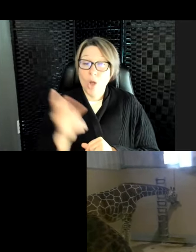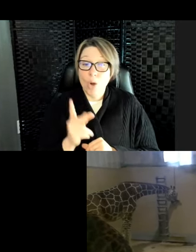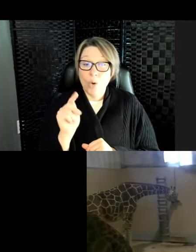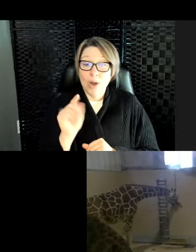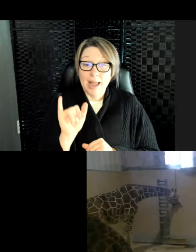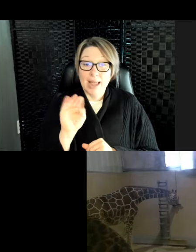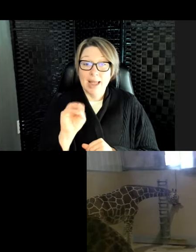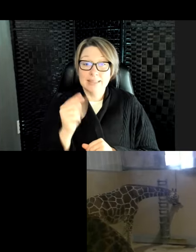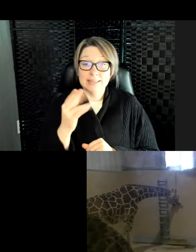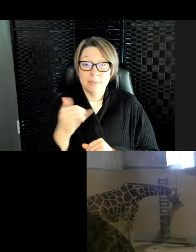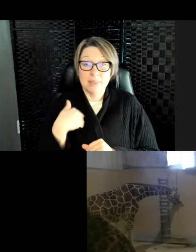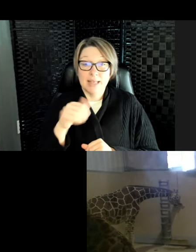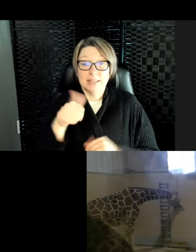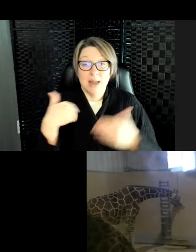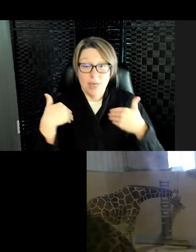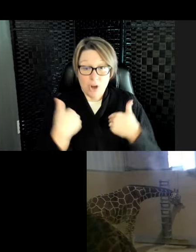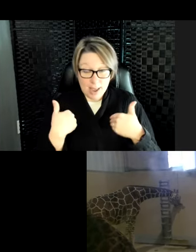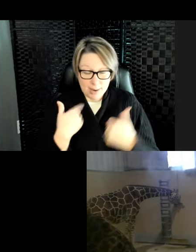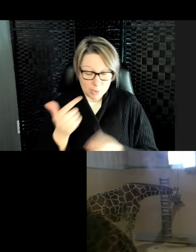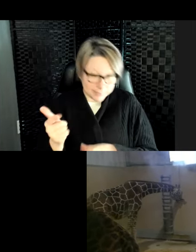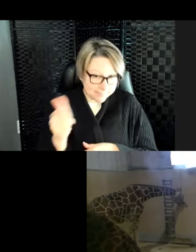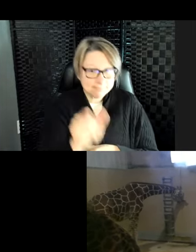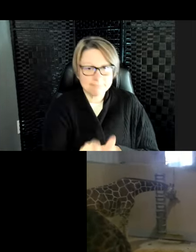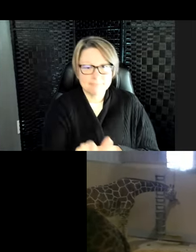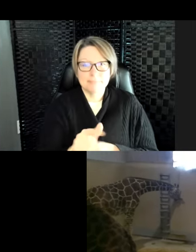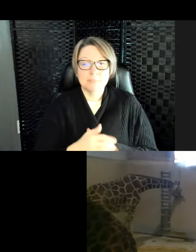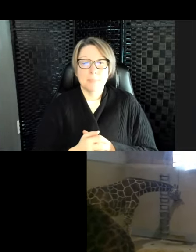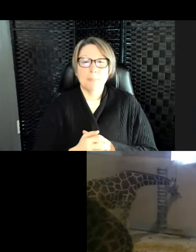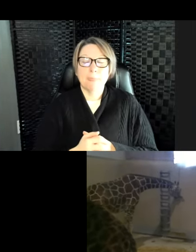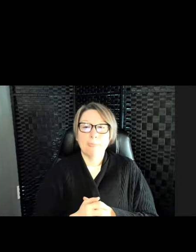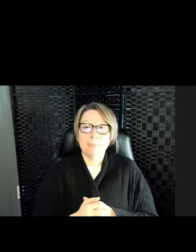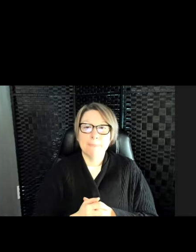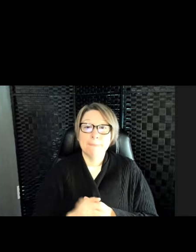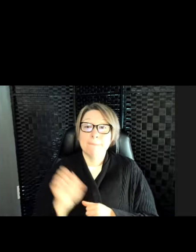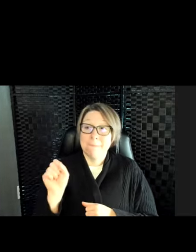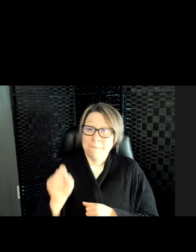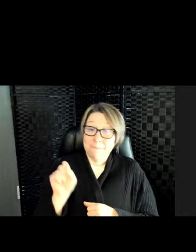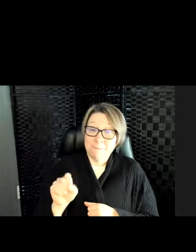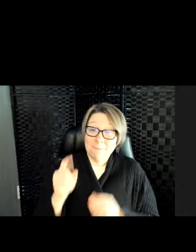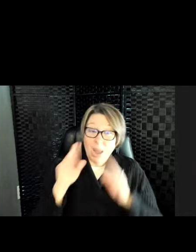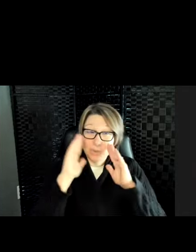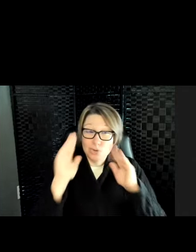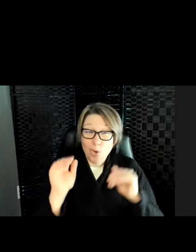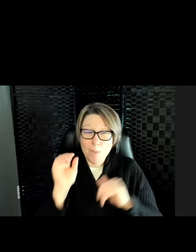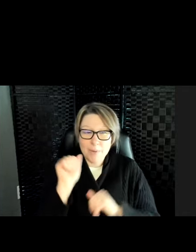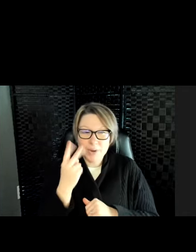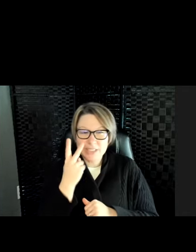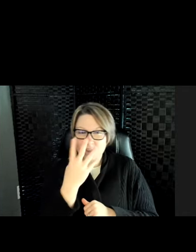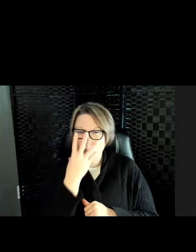animal for you guys to check out. I do. I was hoping we could see our wolves, but they are hiding